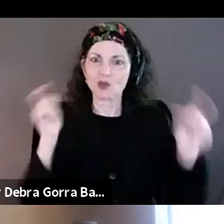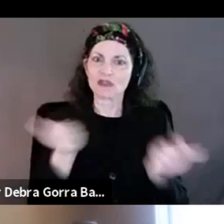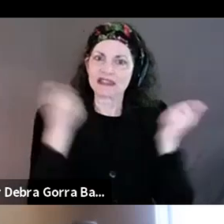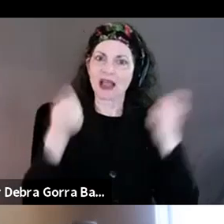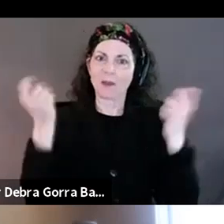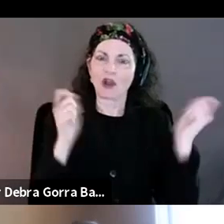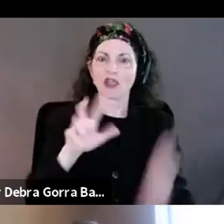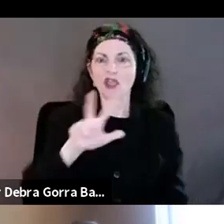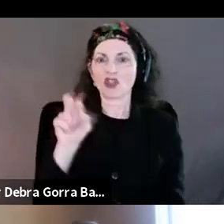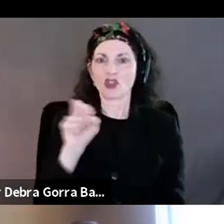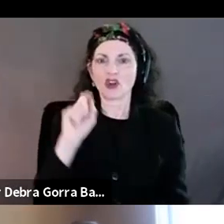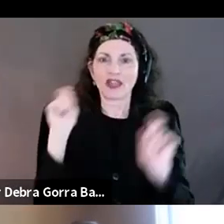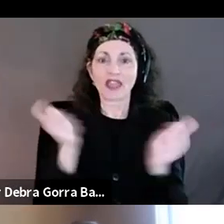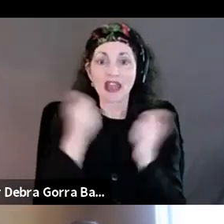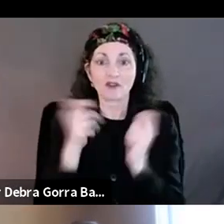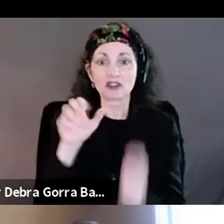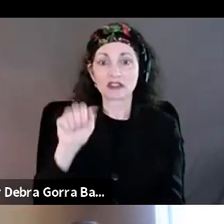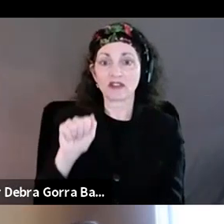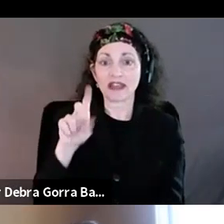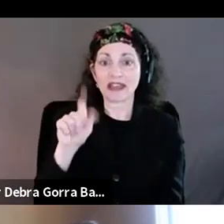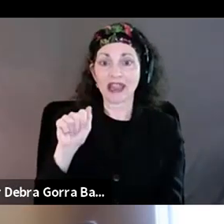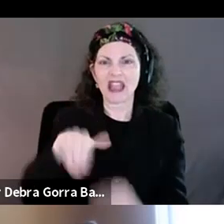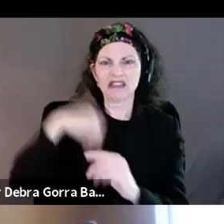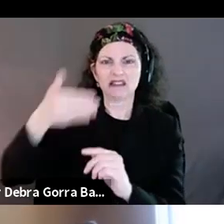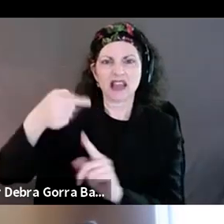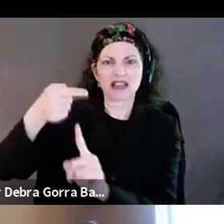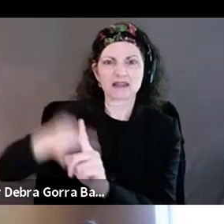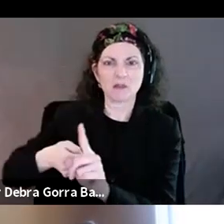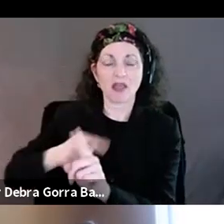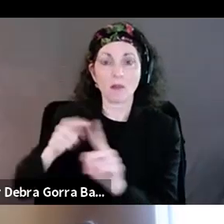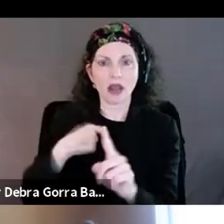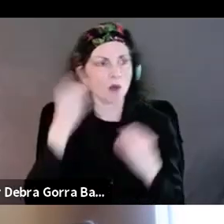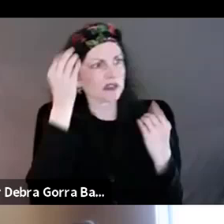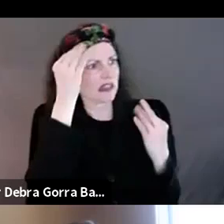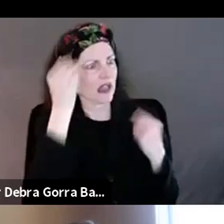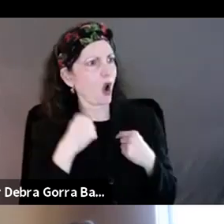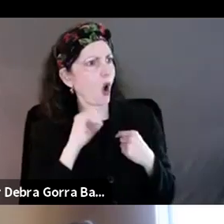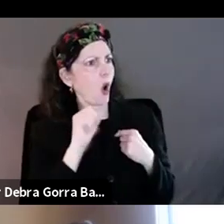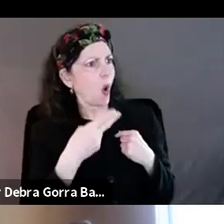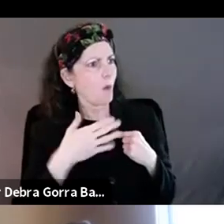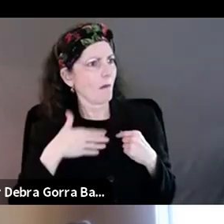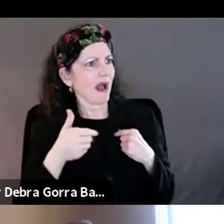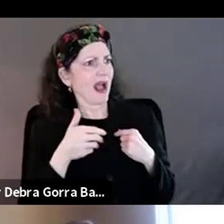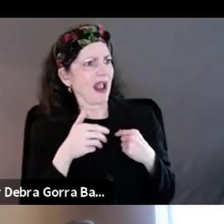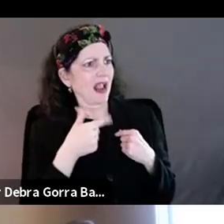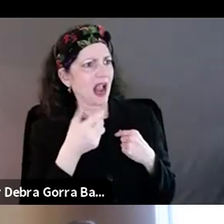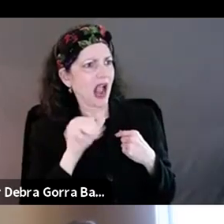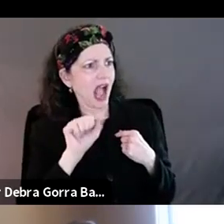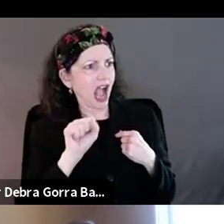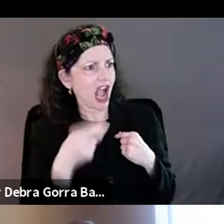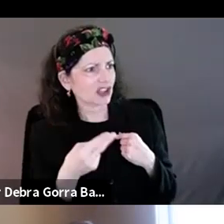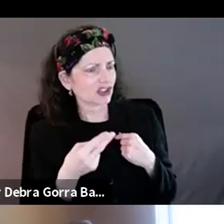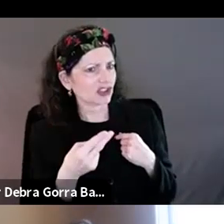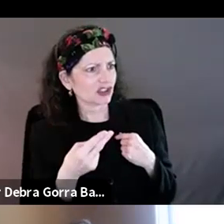anniversary of the ADA next month. Um, but I was just thinking, oh my gosh, what are the, what is it 60